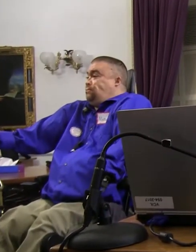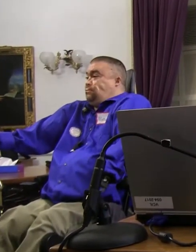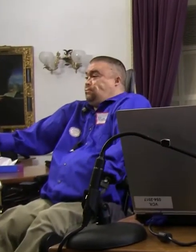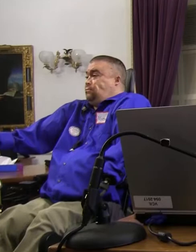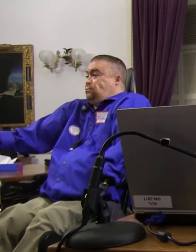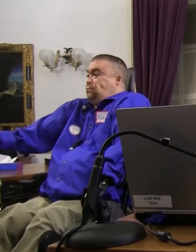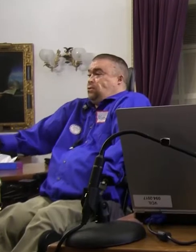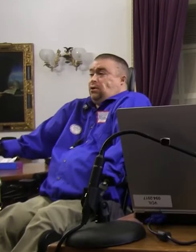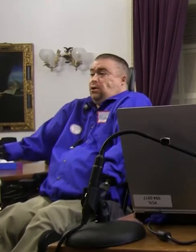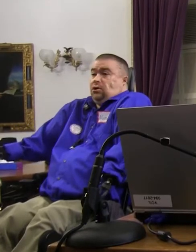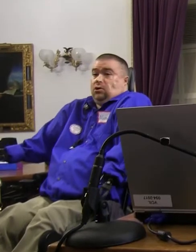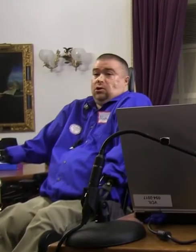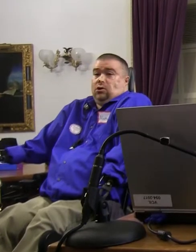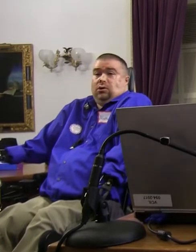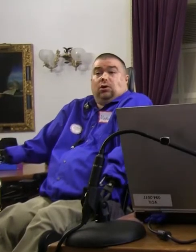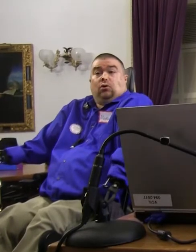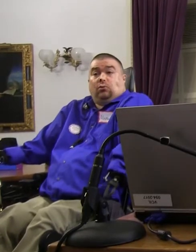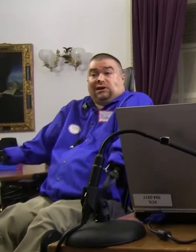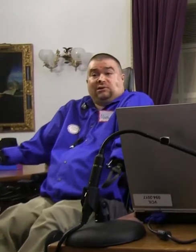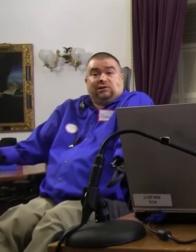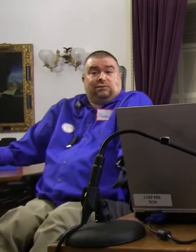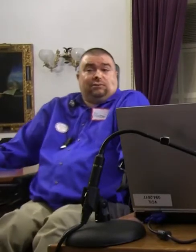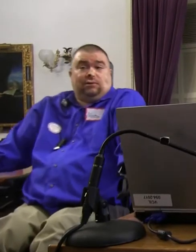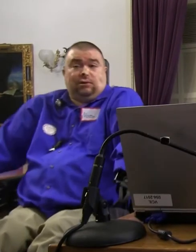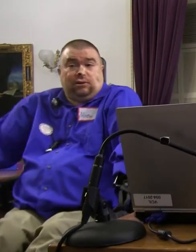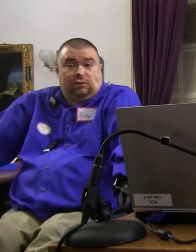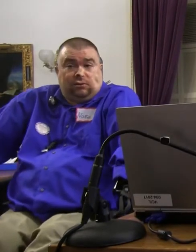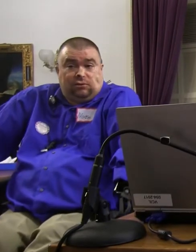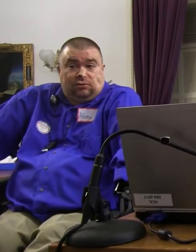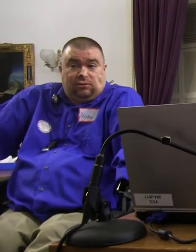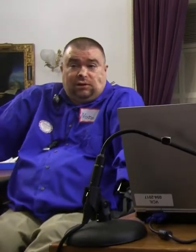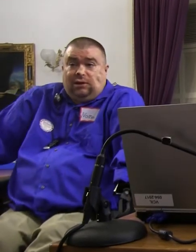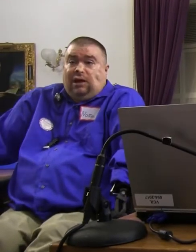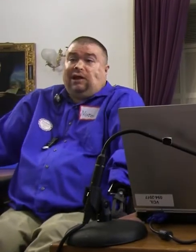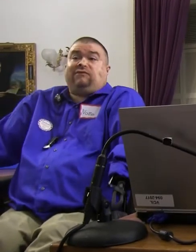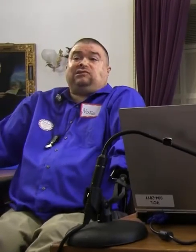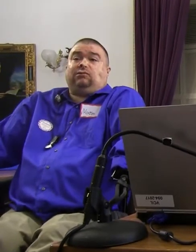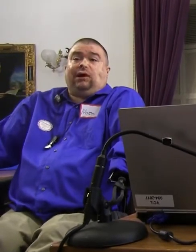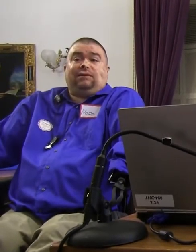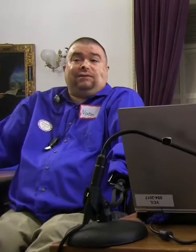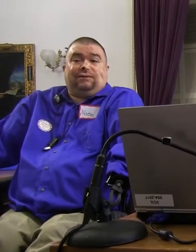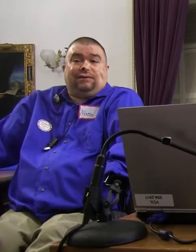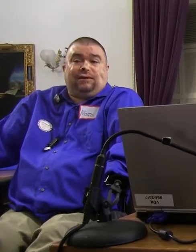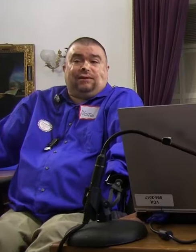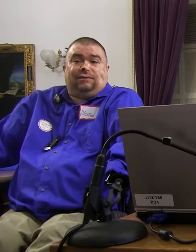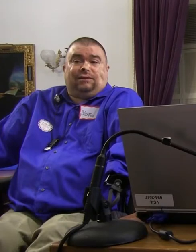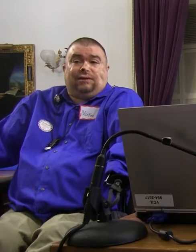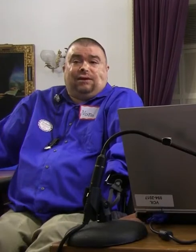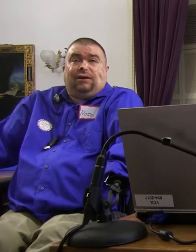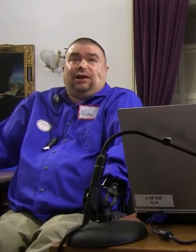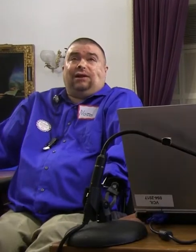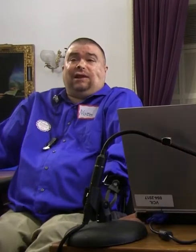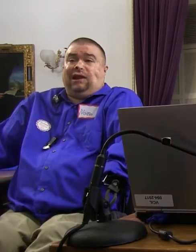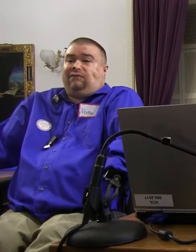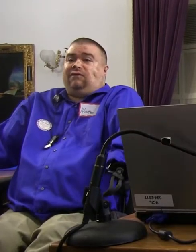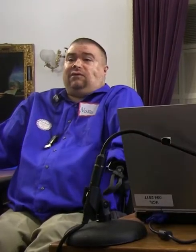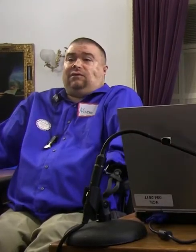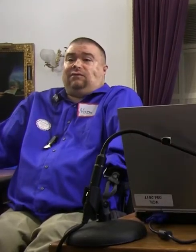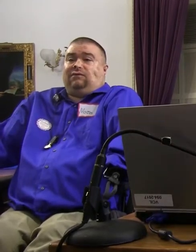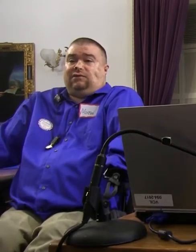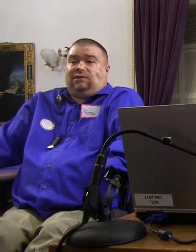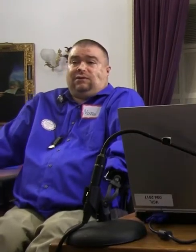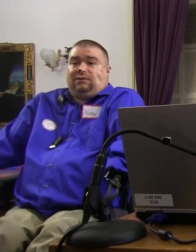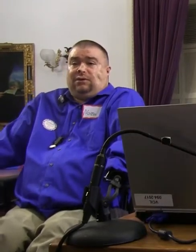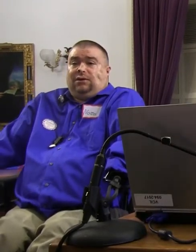Yeah? 11-17. What time is it? 11-17. 11 what? 11-15. No. 11-17.